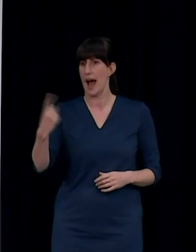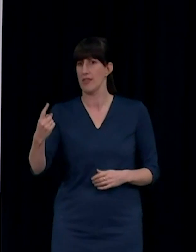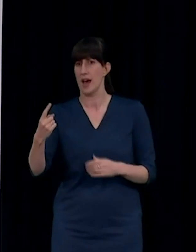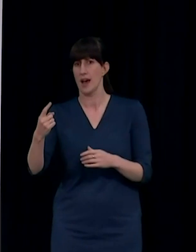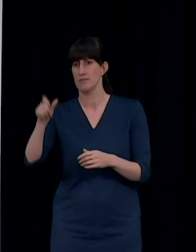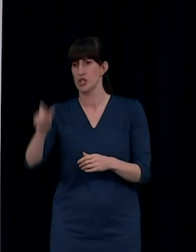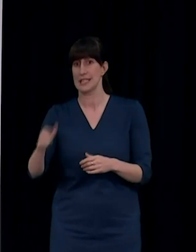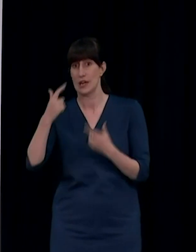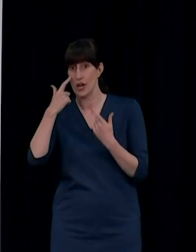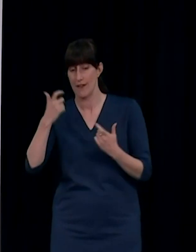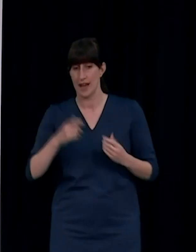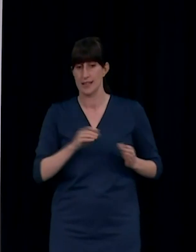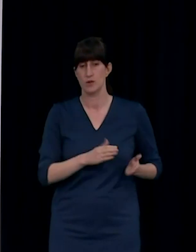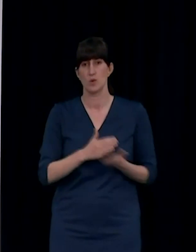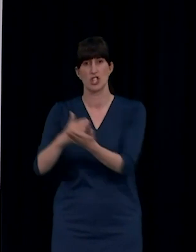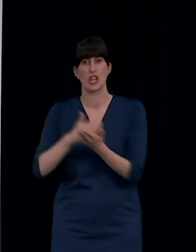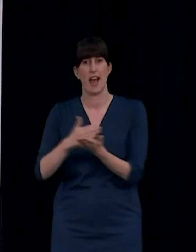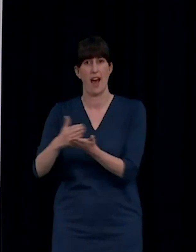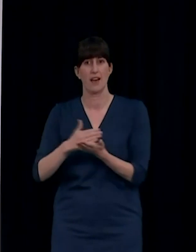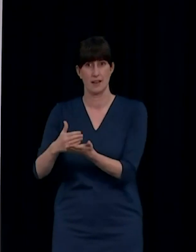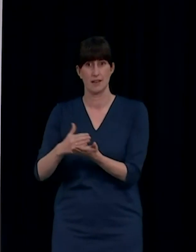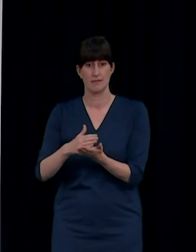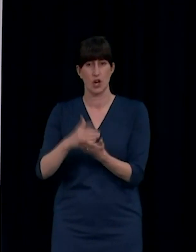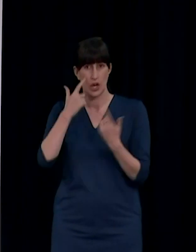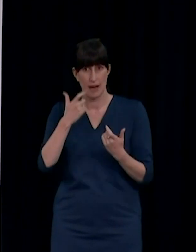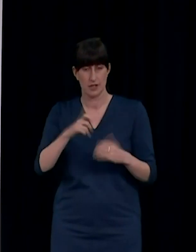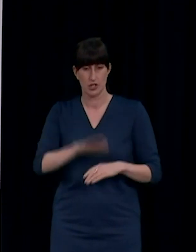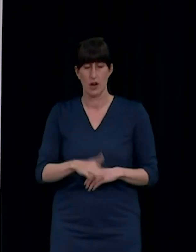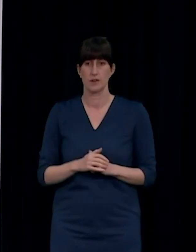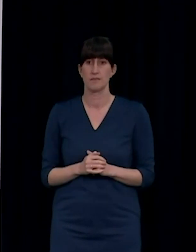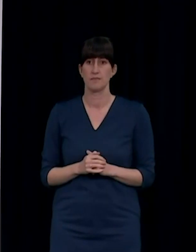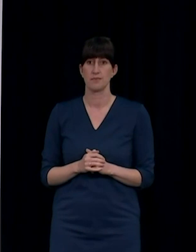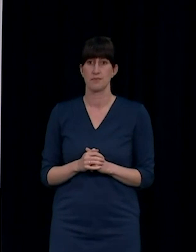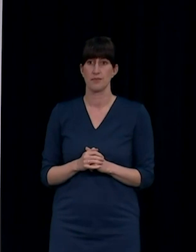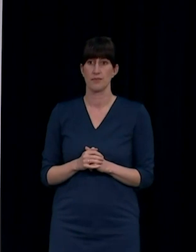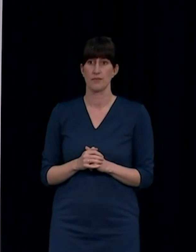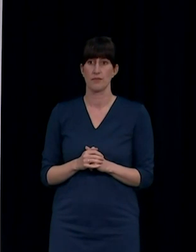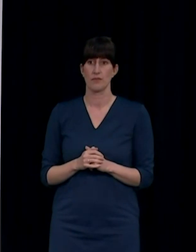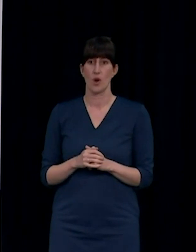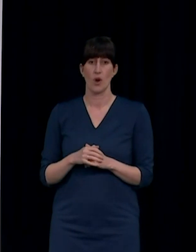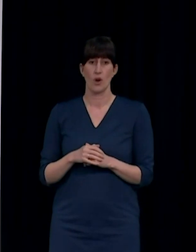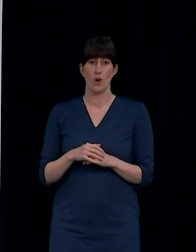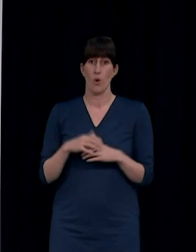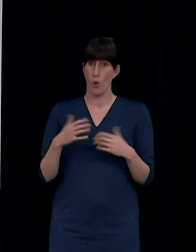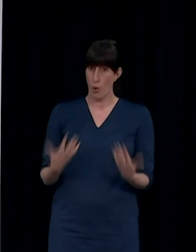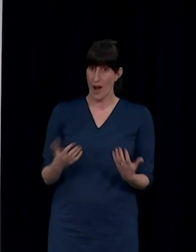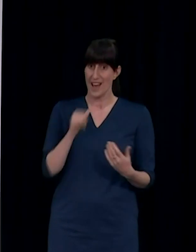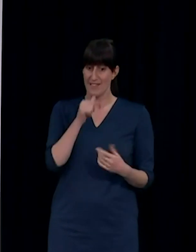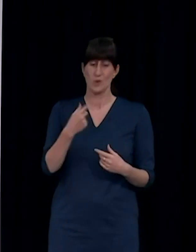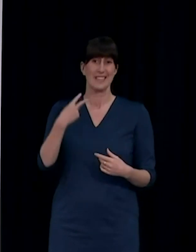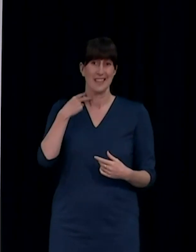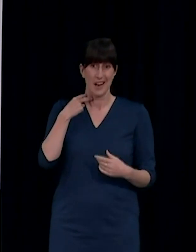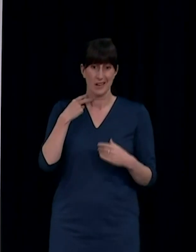Three, if they are returning home from Alert Level 3 to an Alert Level 2 environment.